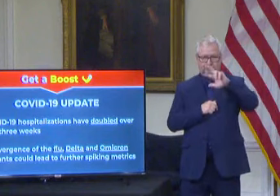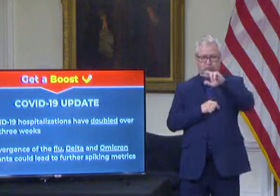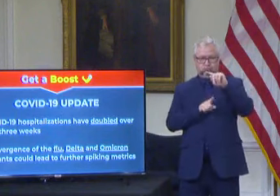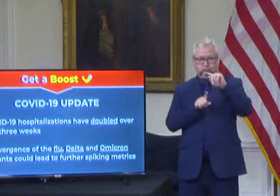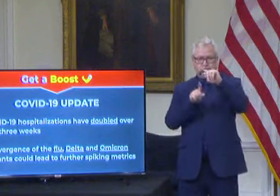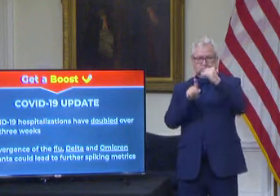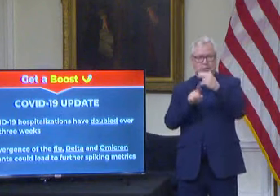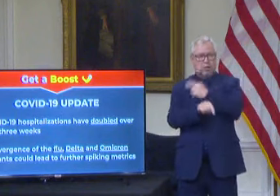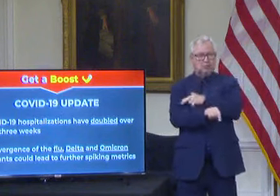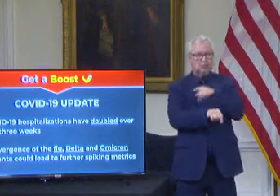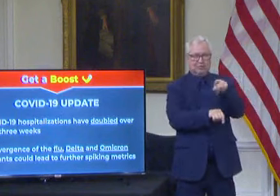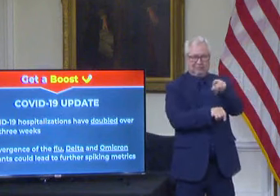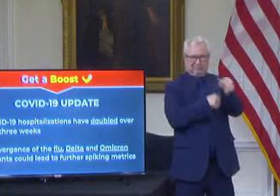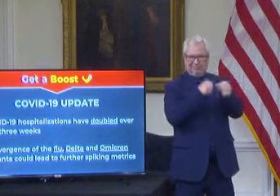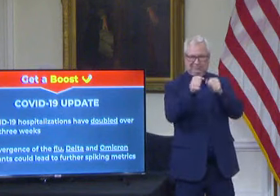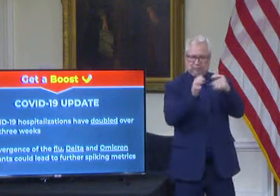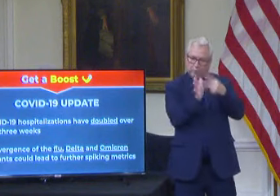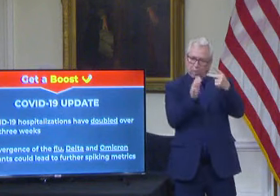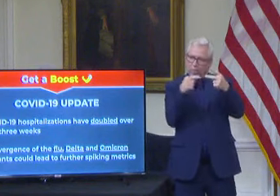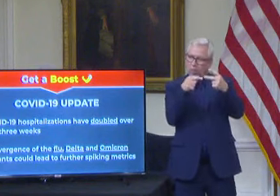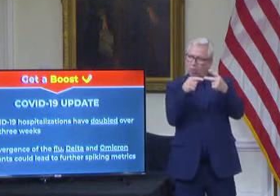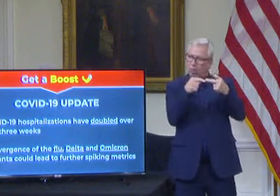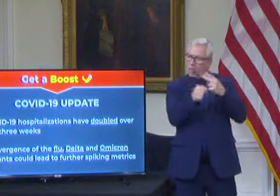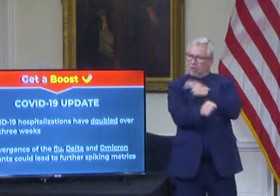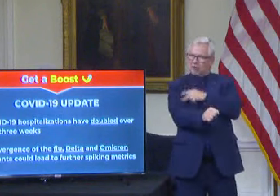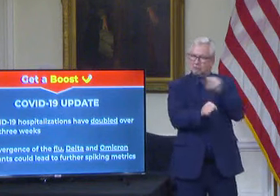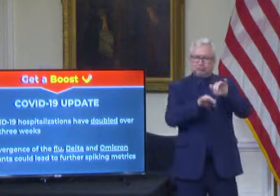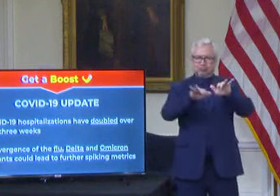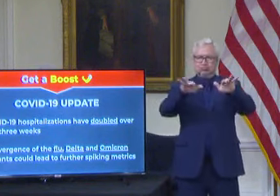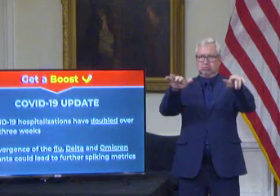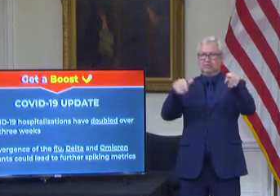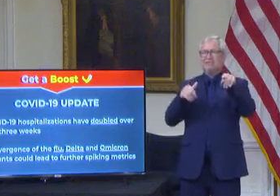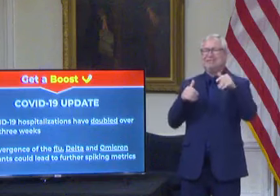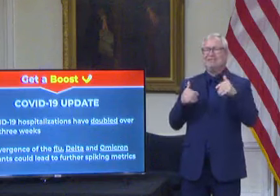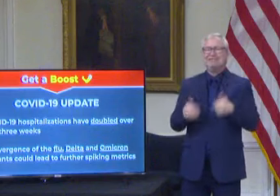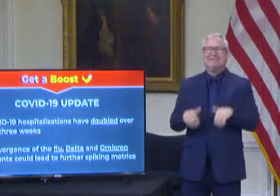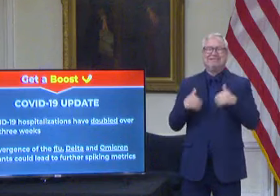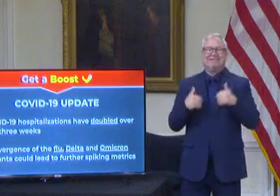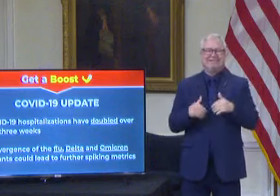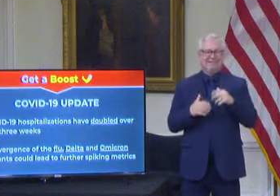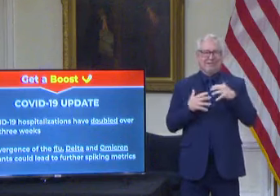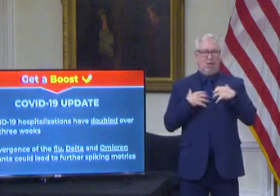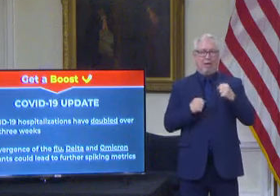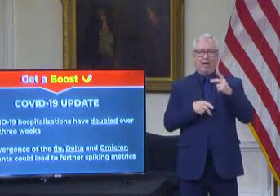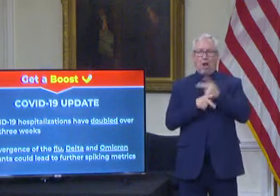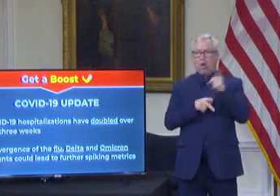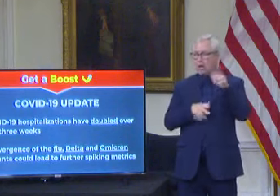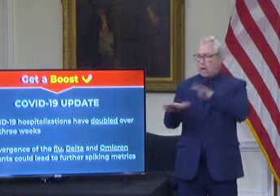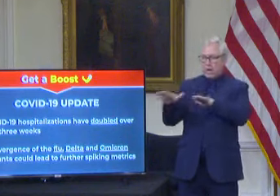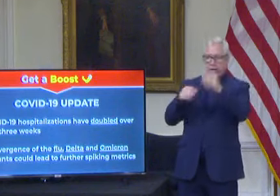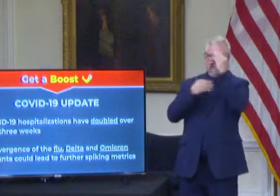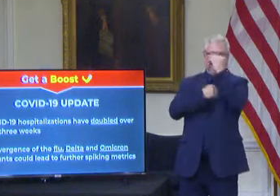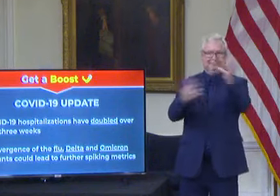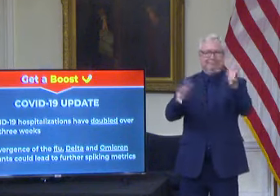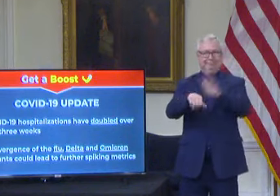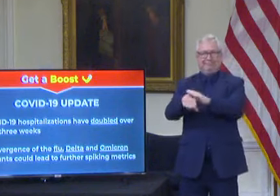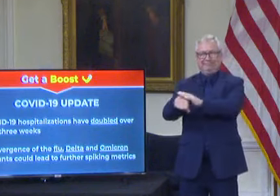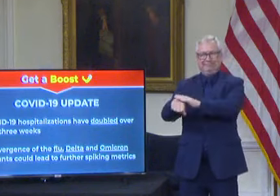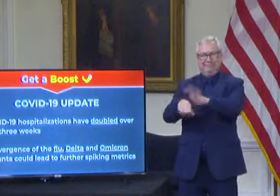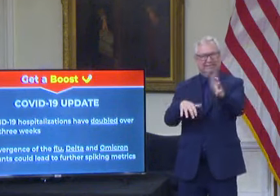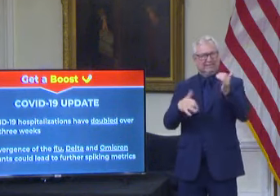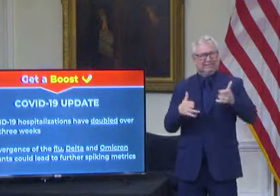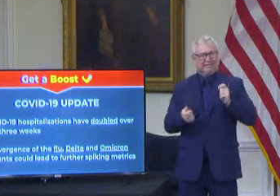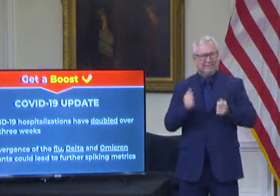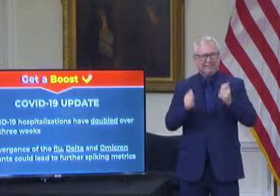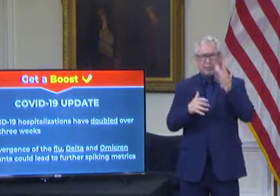doubled over the last three weeks. Health officials are also warning that the convergence of the flu and